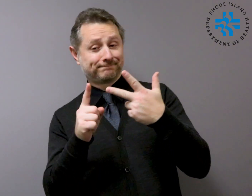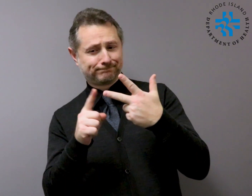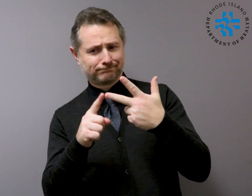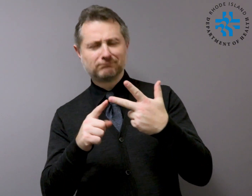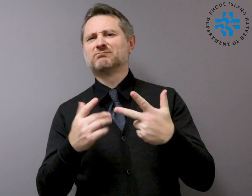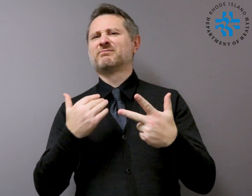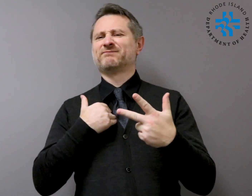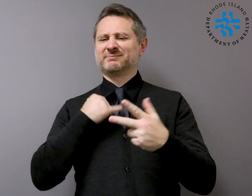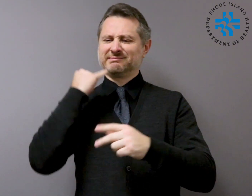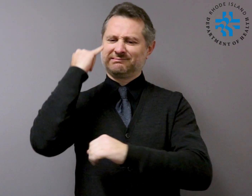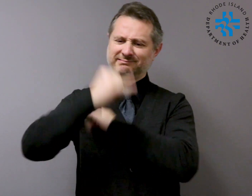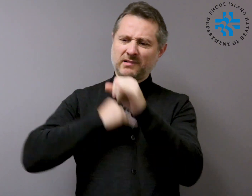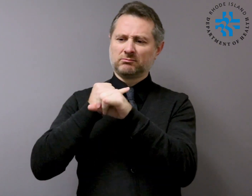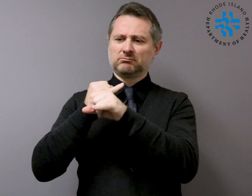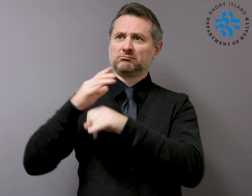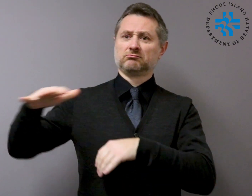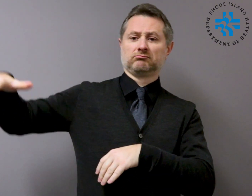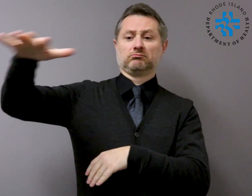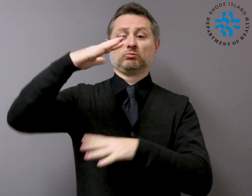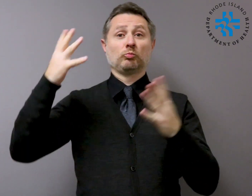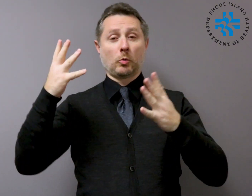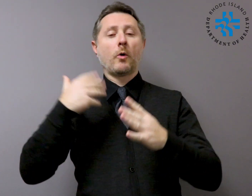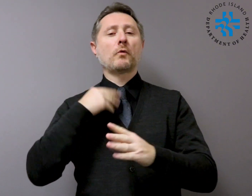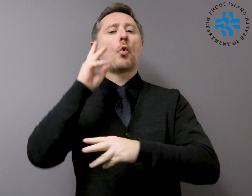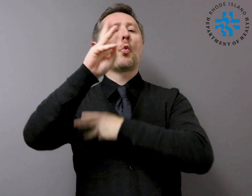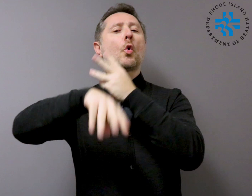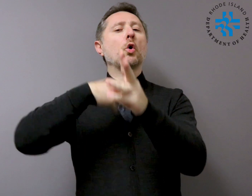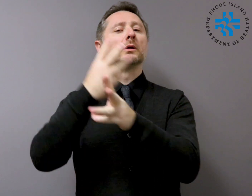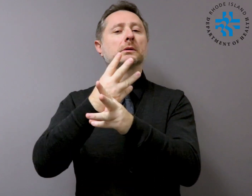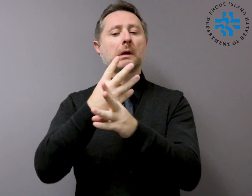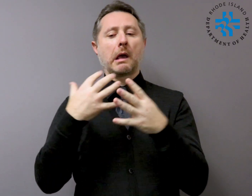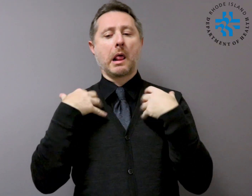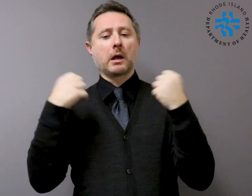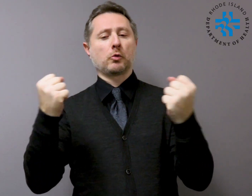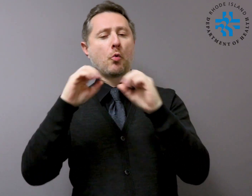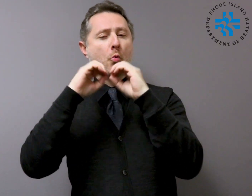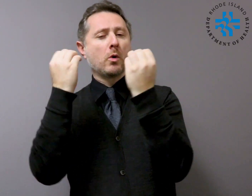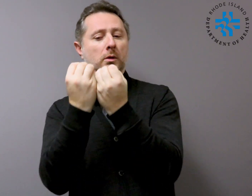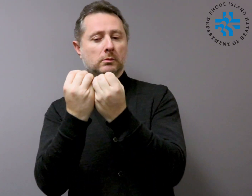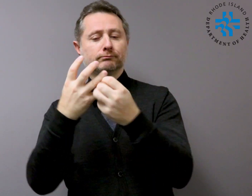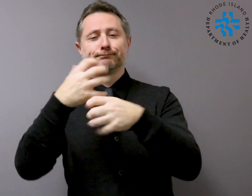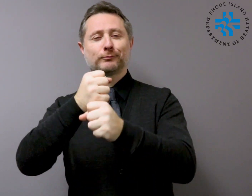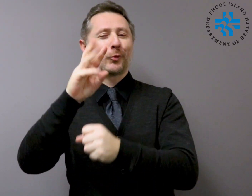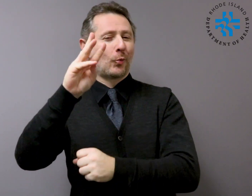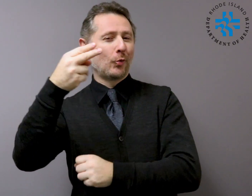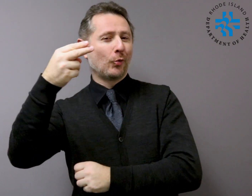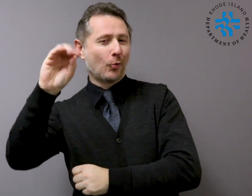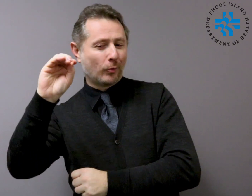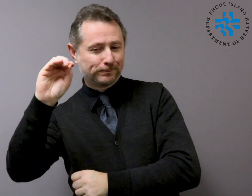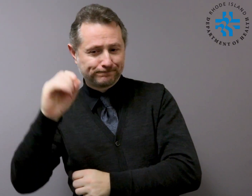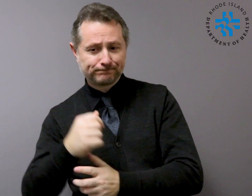World Health Organization www.who